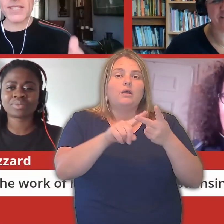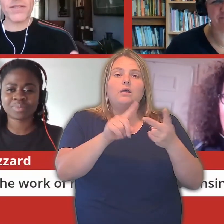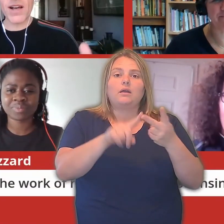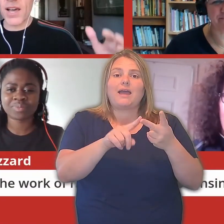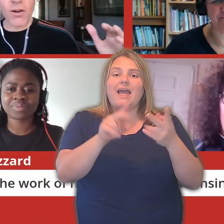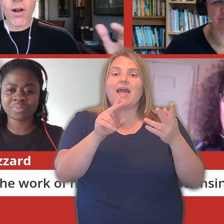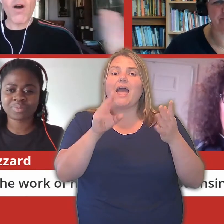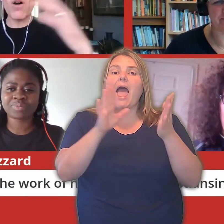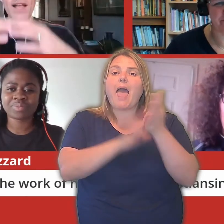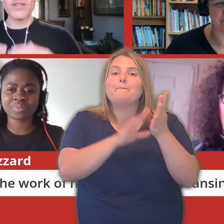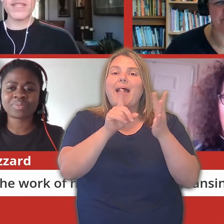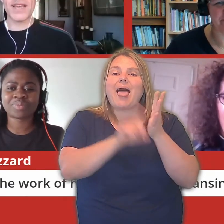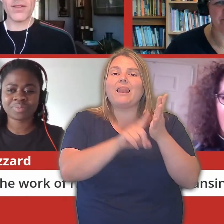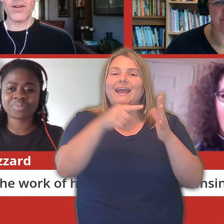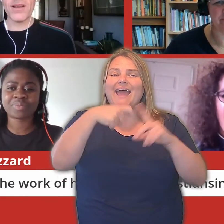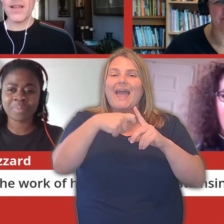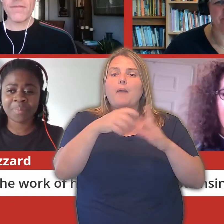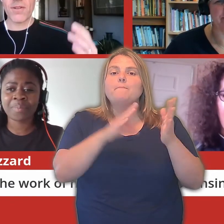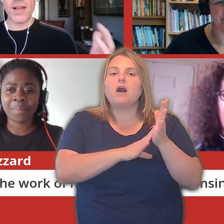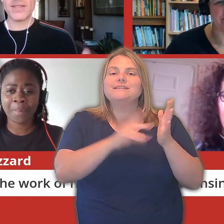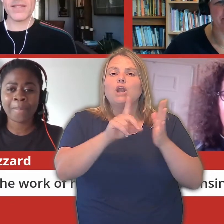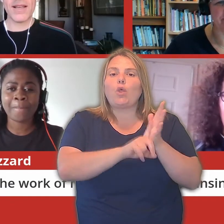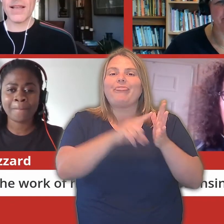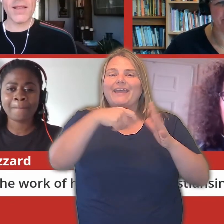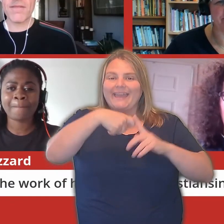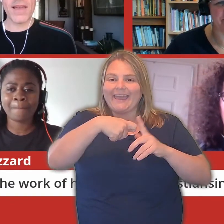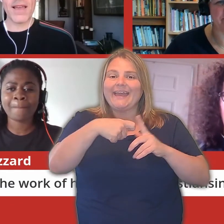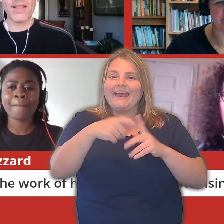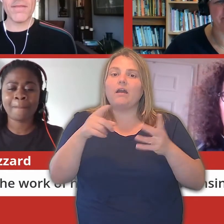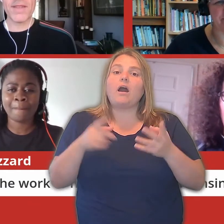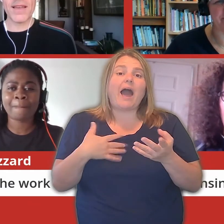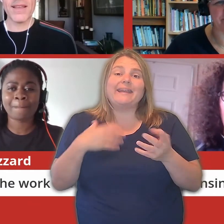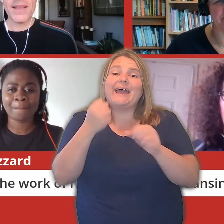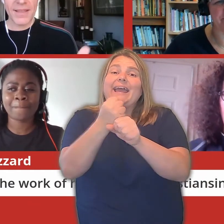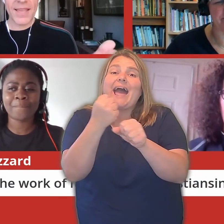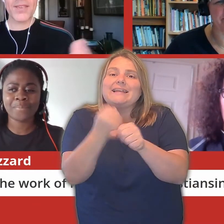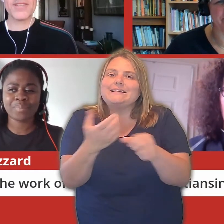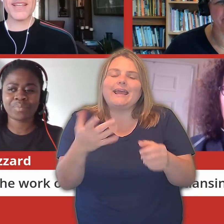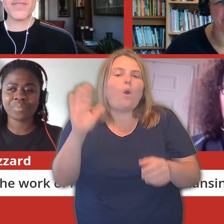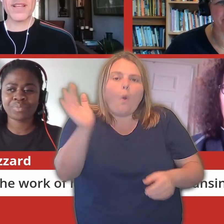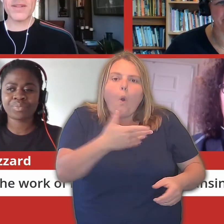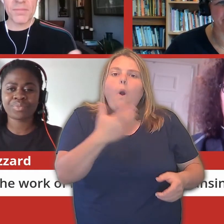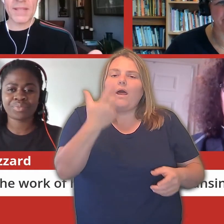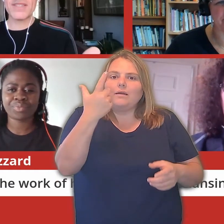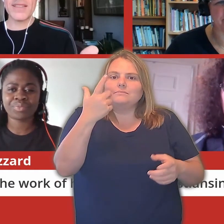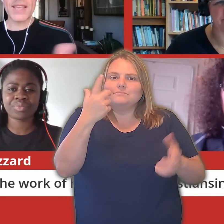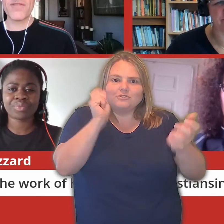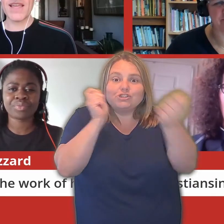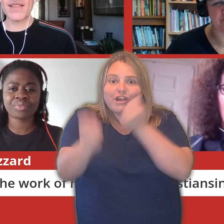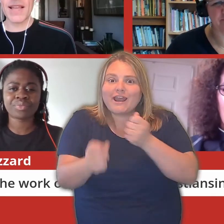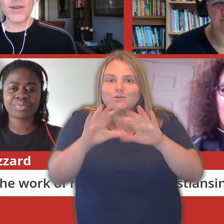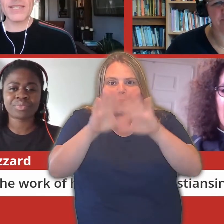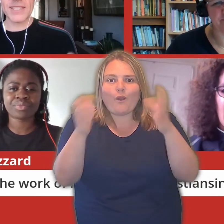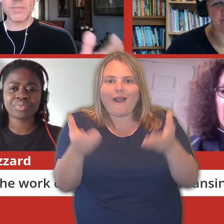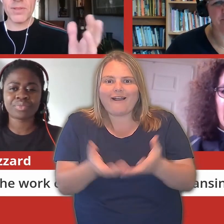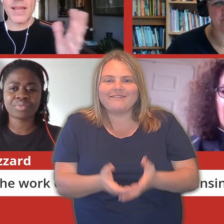and praise of God are all held together for us. I love that. I love that. Thank you, Tiz, for that. Thank you for that great Tiz is putting that.